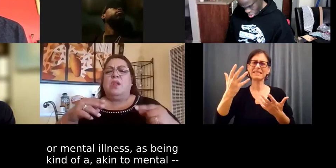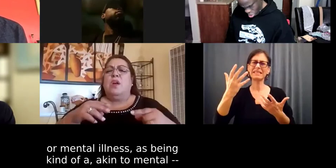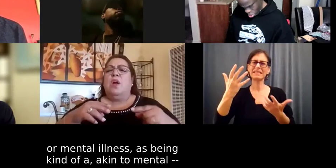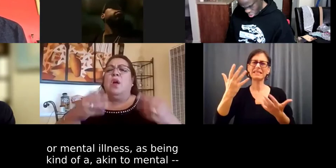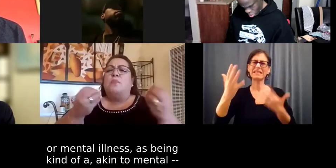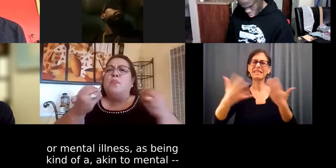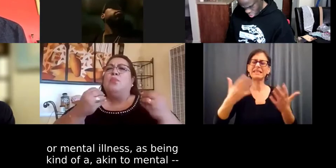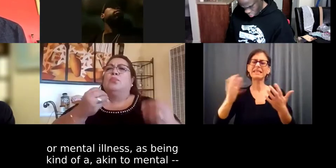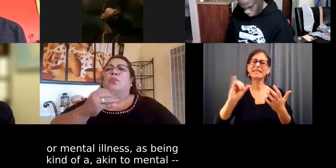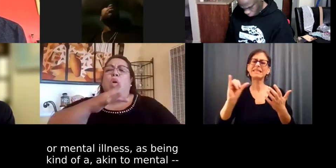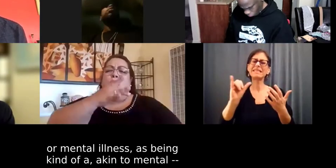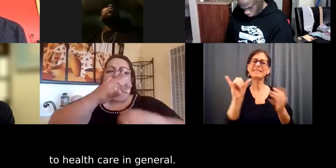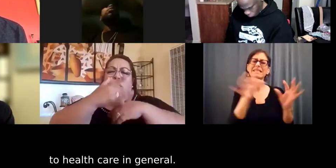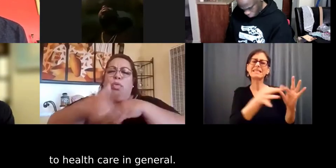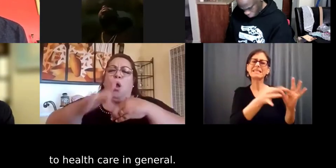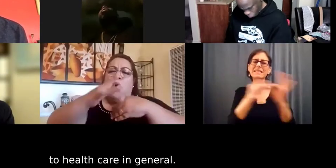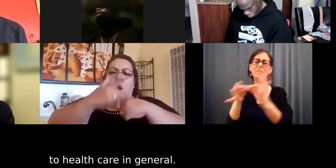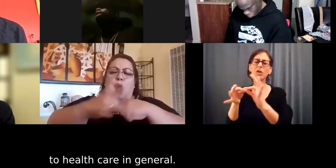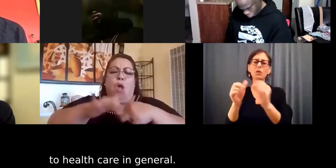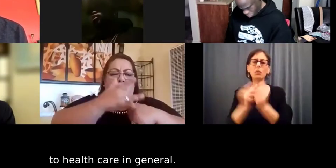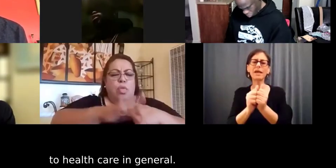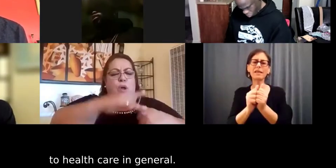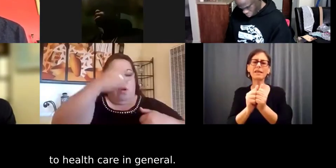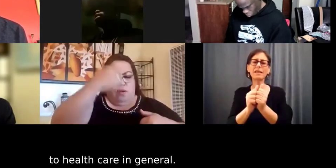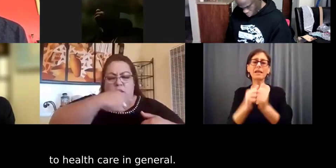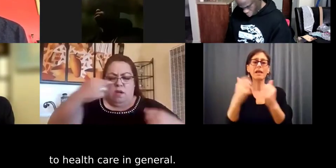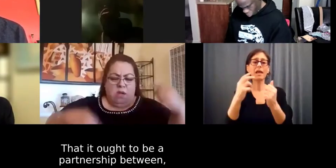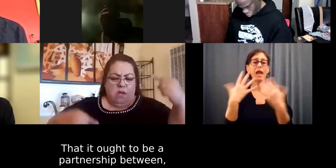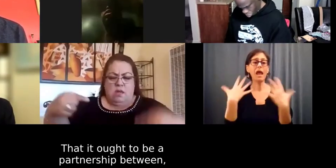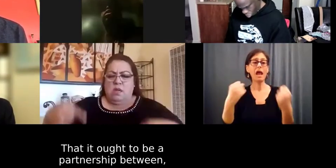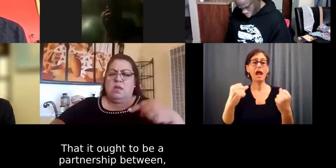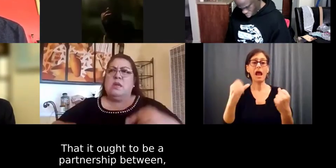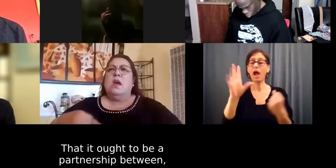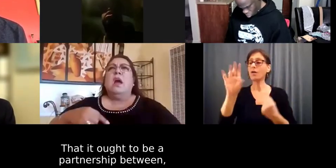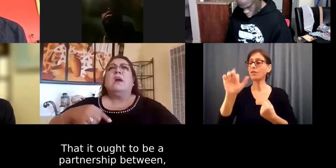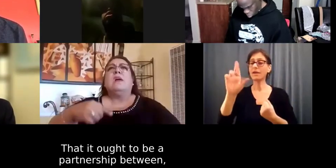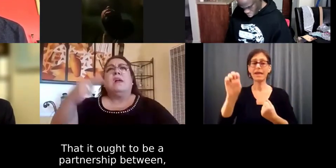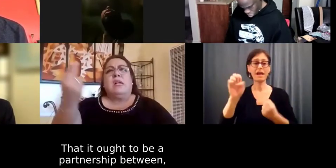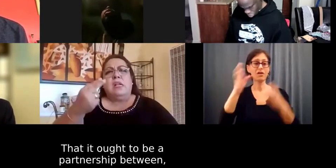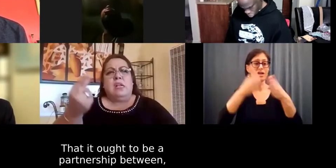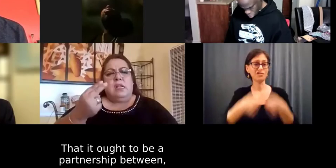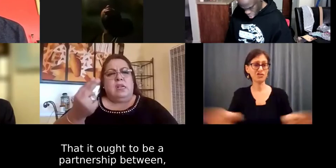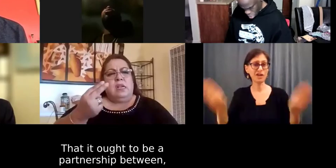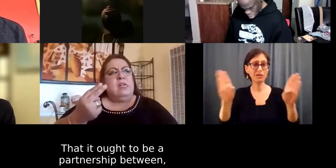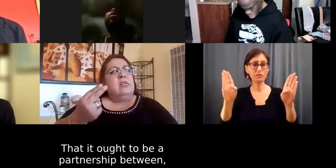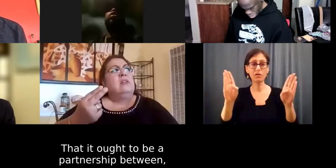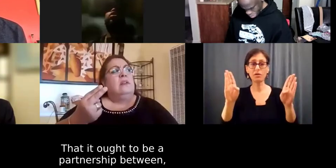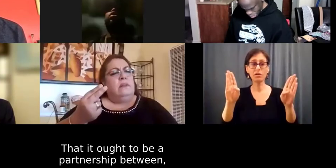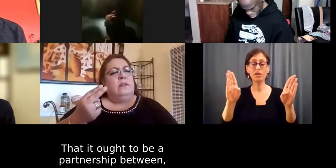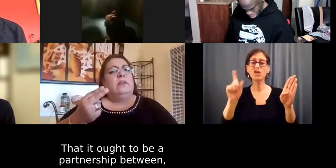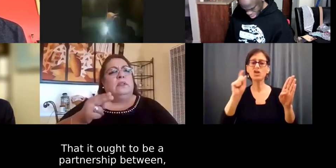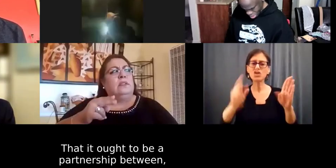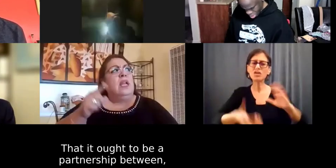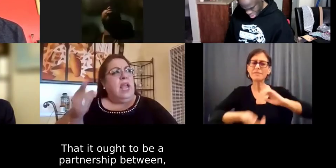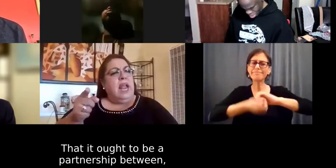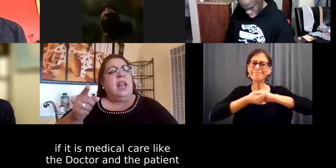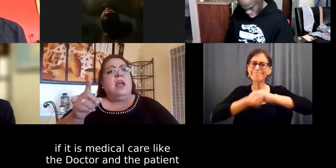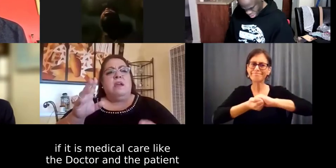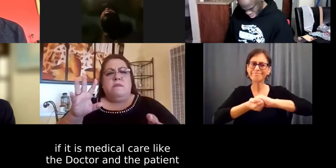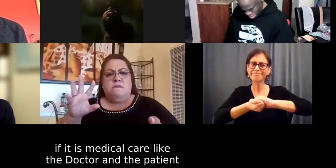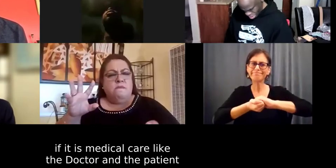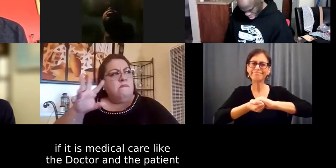akin to mental uh to health care in general that it ought to be a partnership between